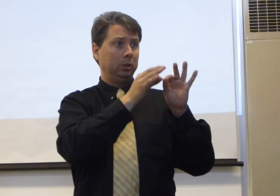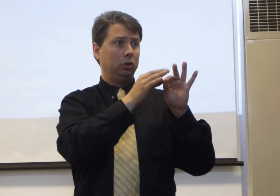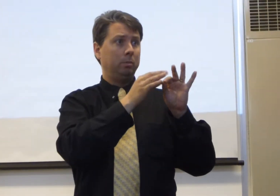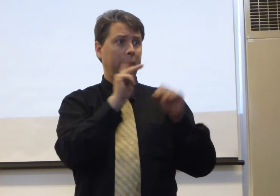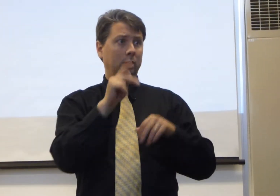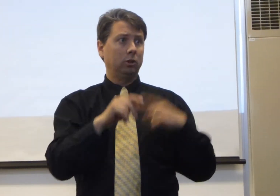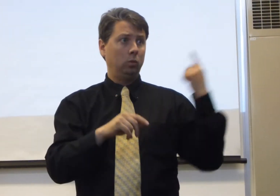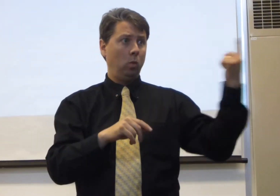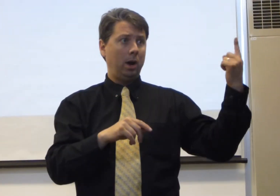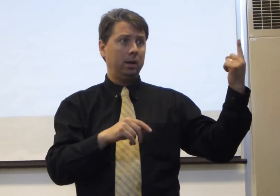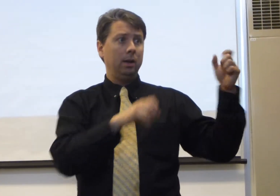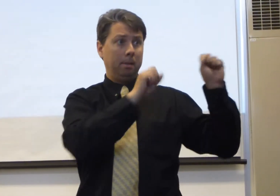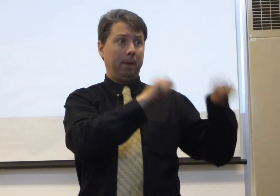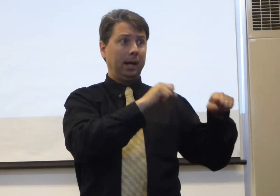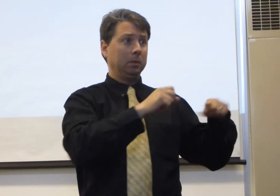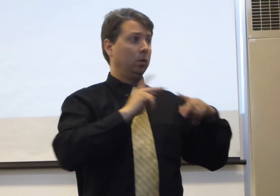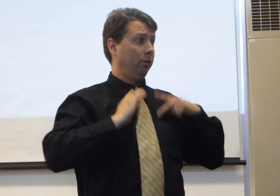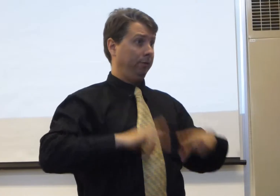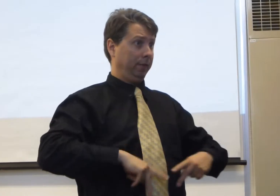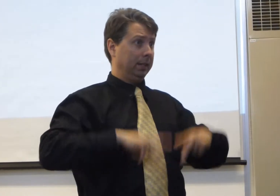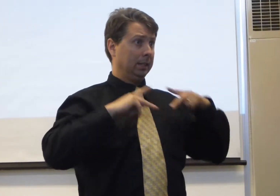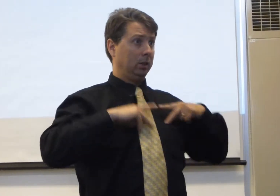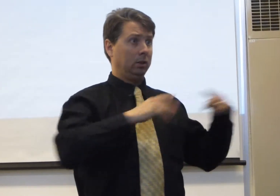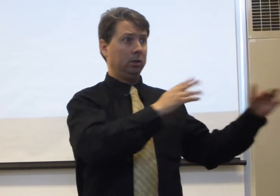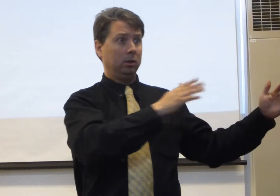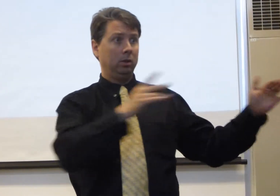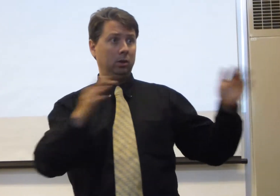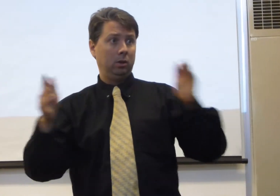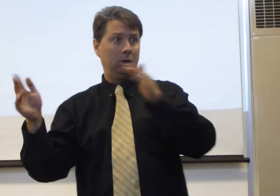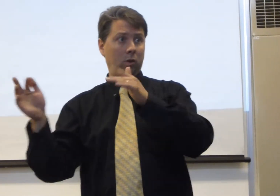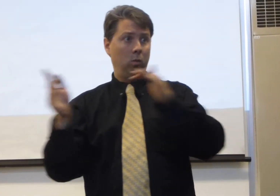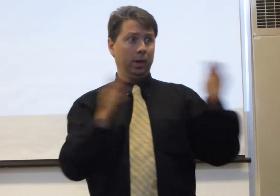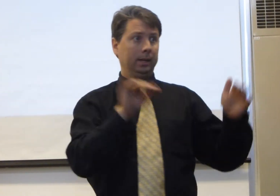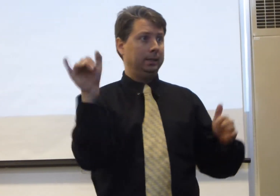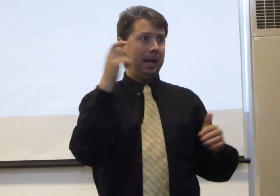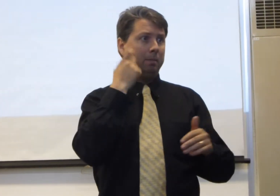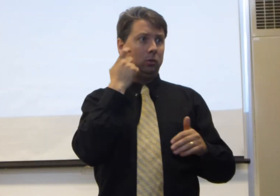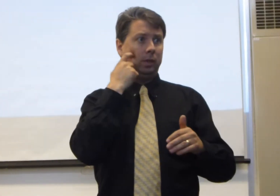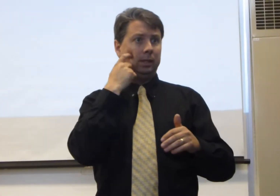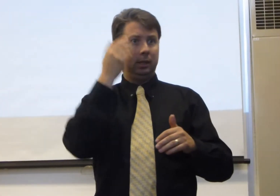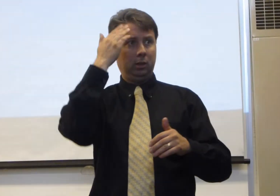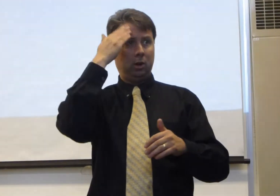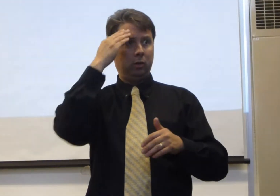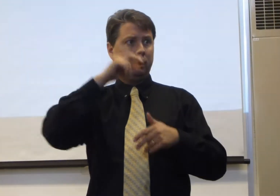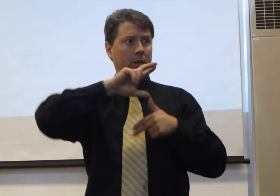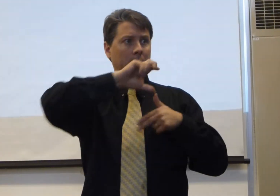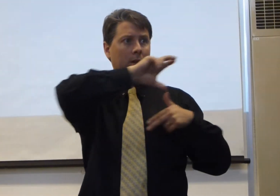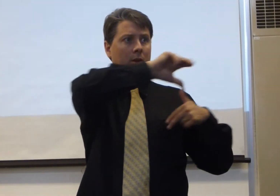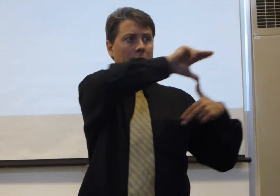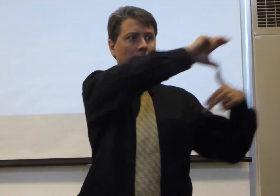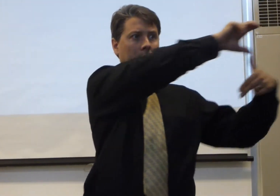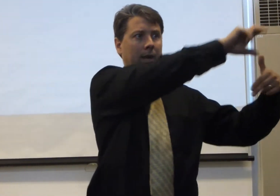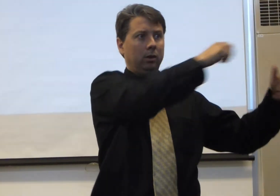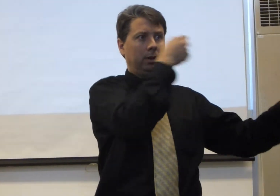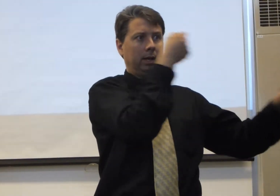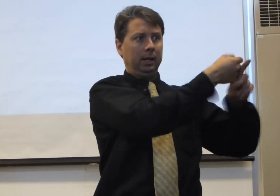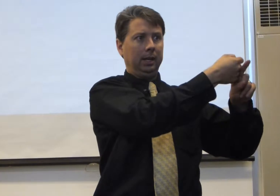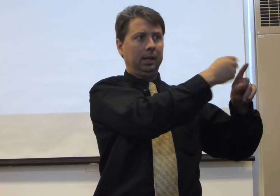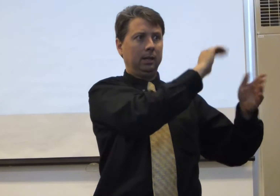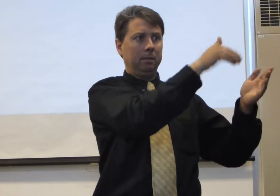interpretations, one possible physical, same as recently, you know, the tornado that hit in